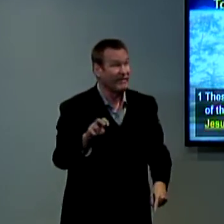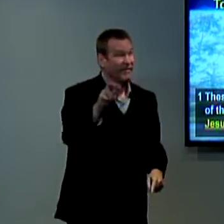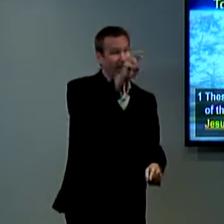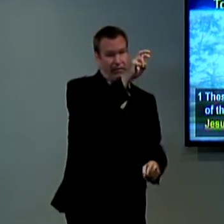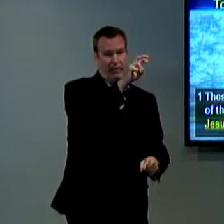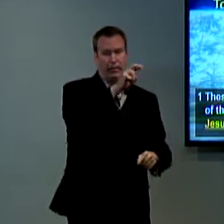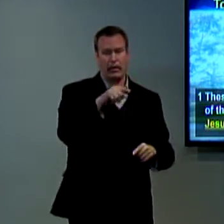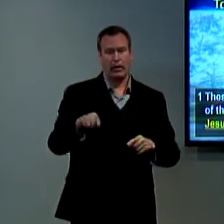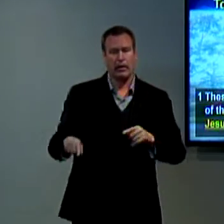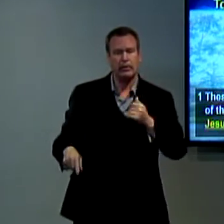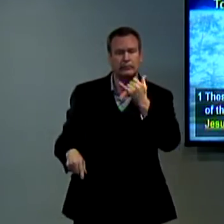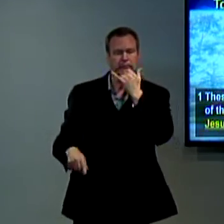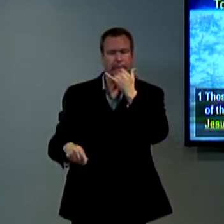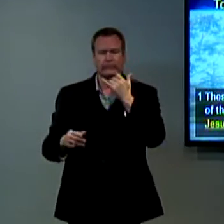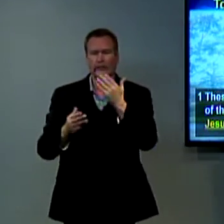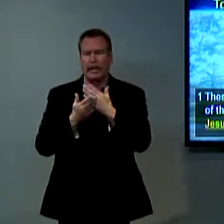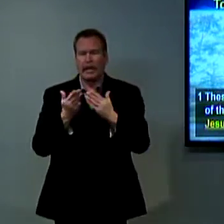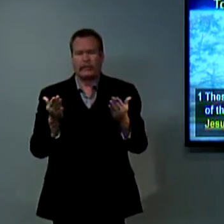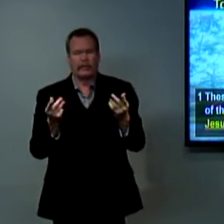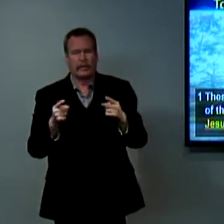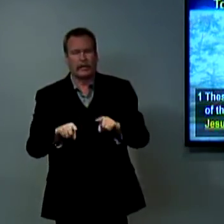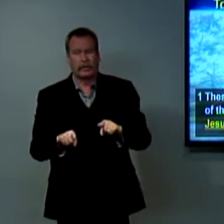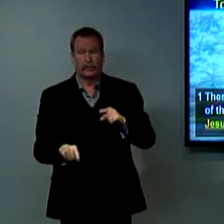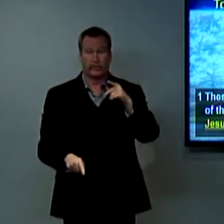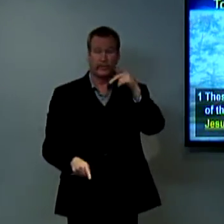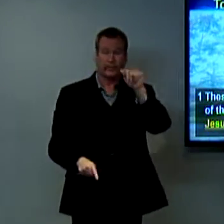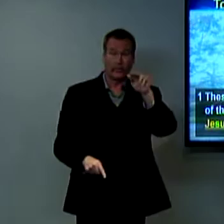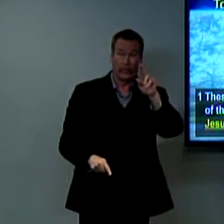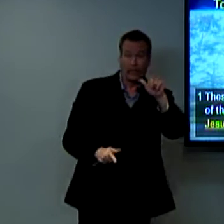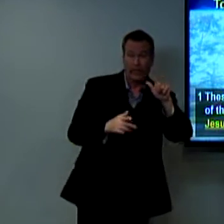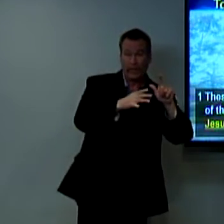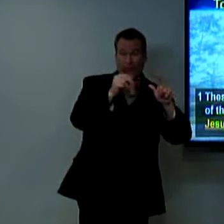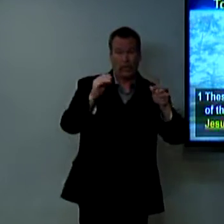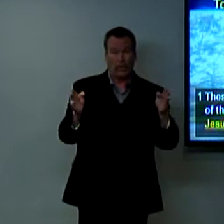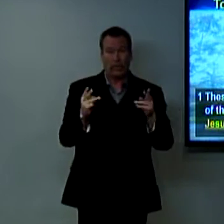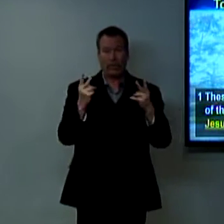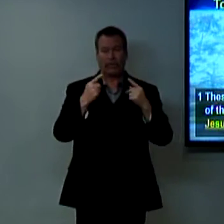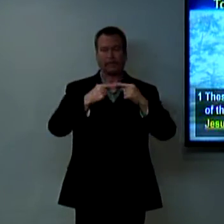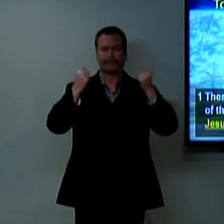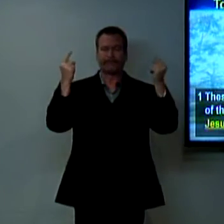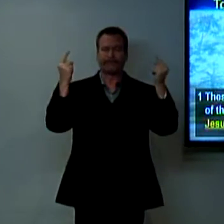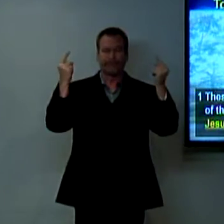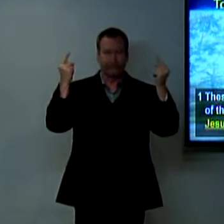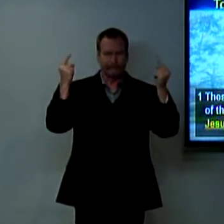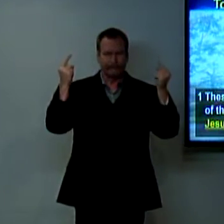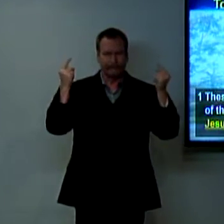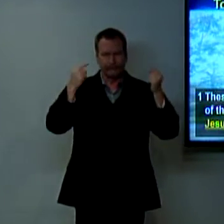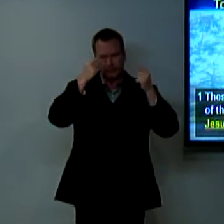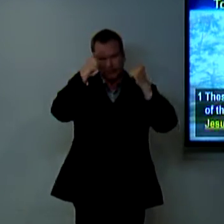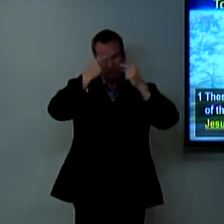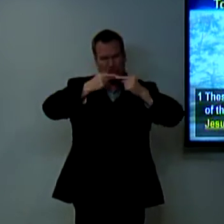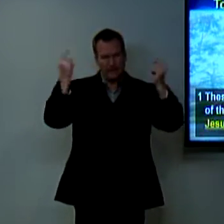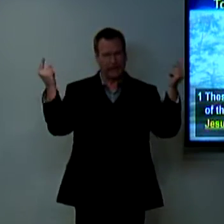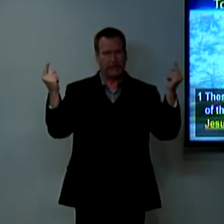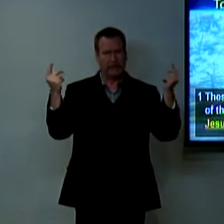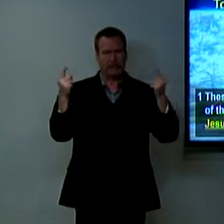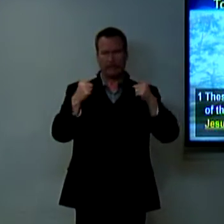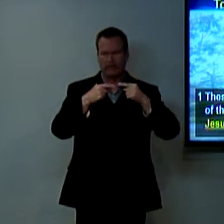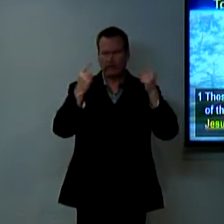and then Paul went on a journey again and something happened we're not exactly sure but Paul and Barnabas had a disagreement. They had a very